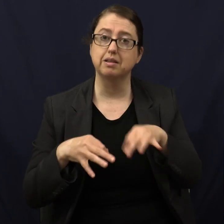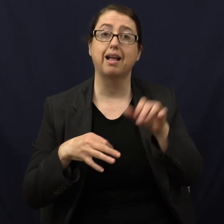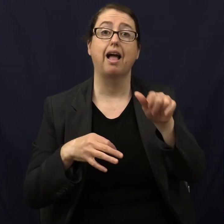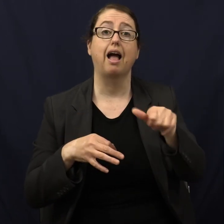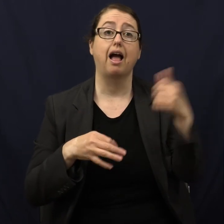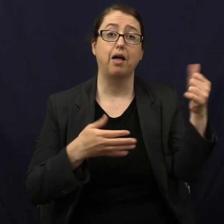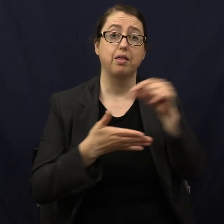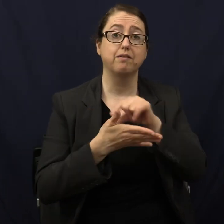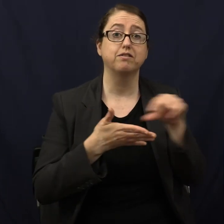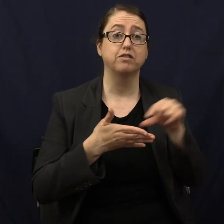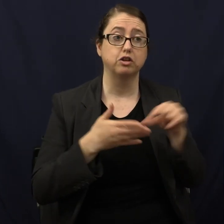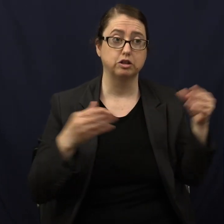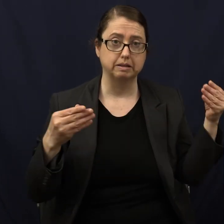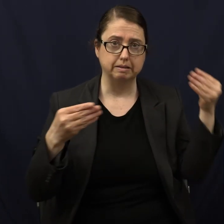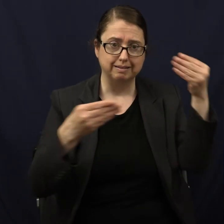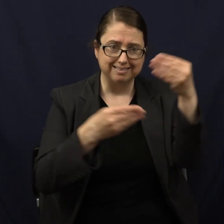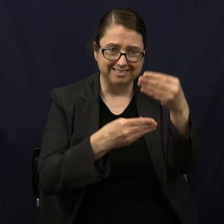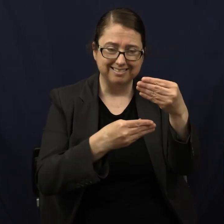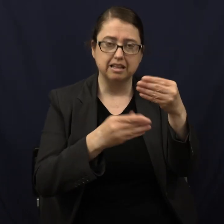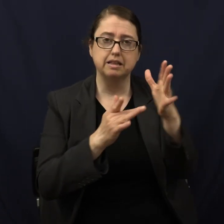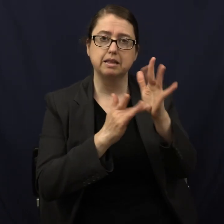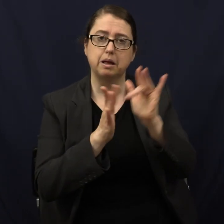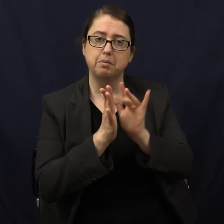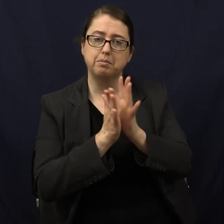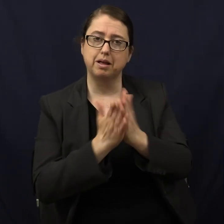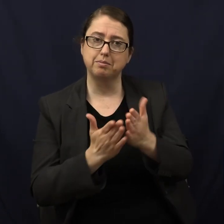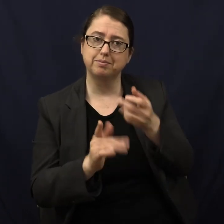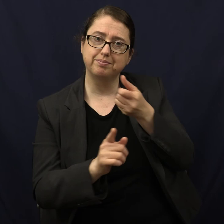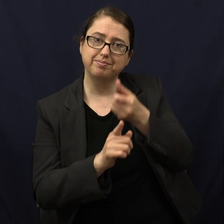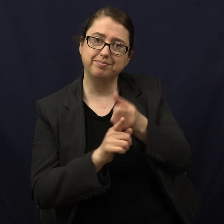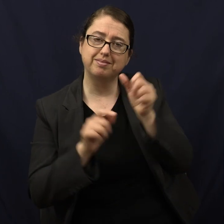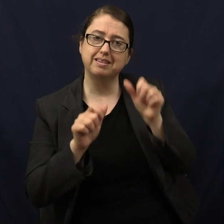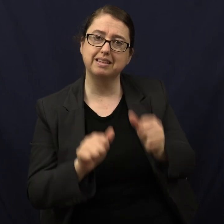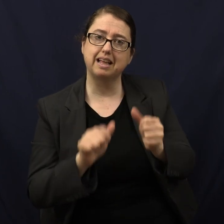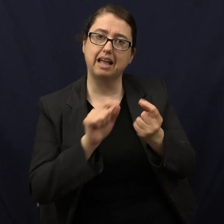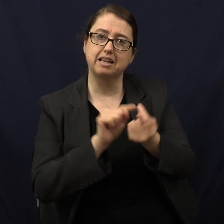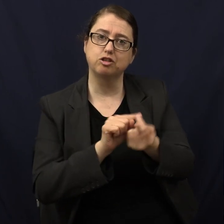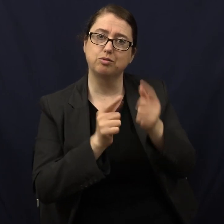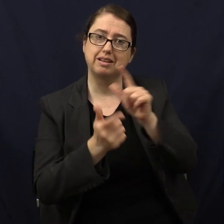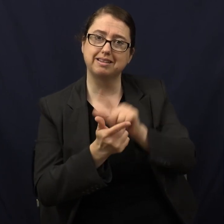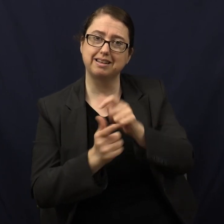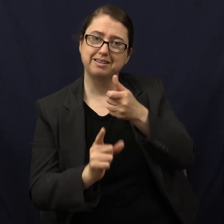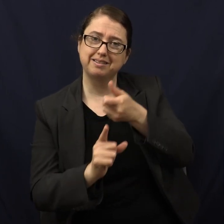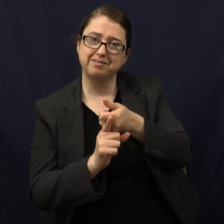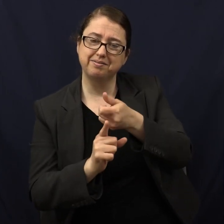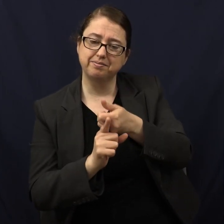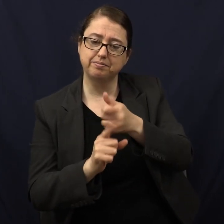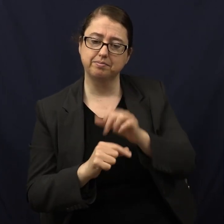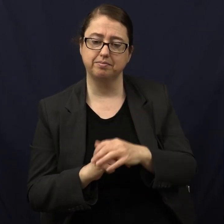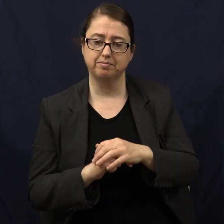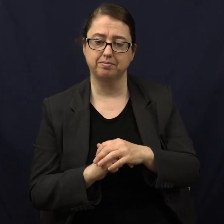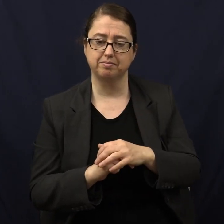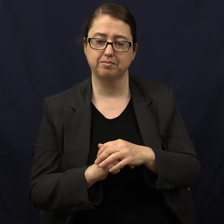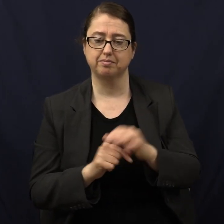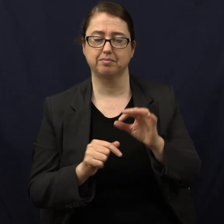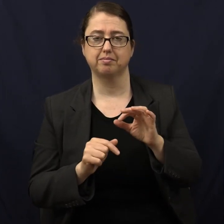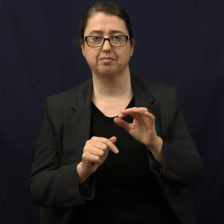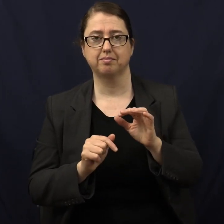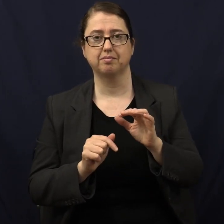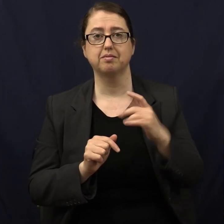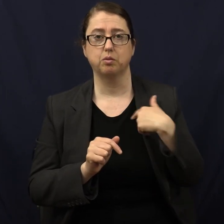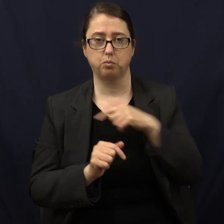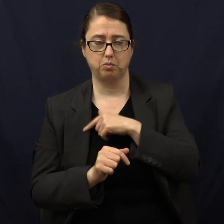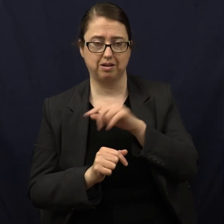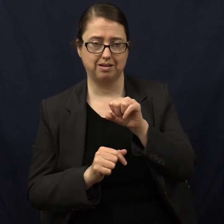Other verses. Thank you. The Bible is its own interpreter, right? The Bible, that's our mantra, right,